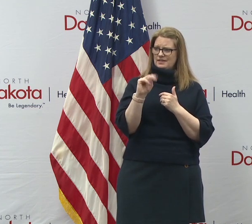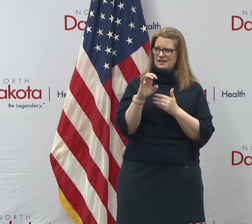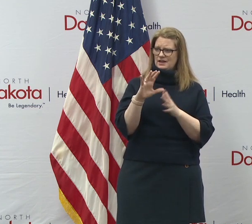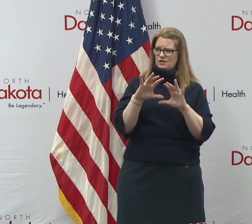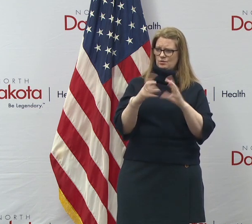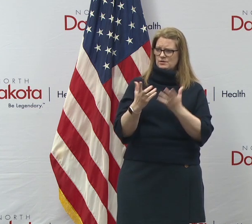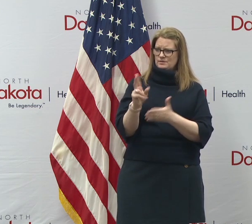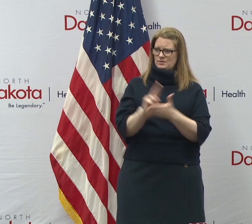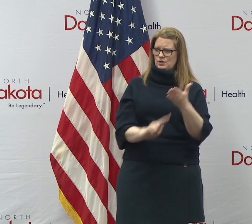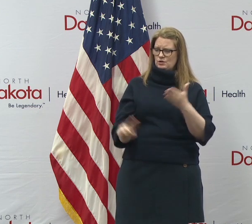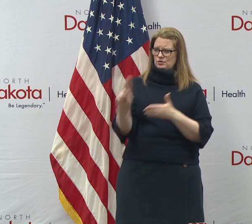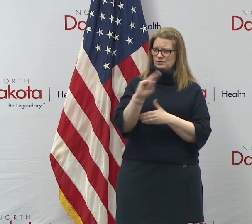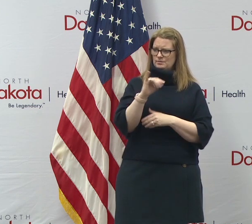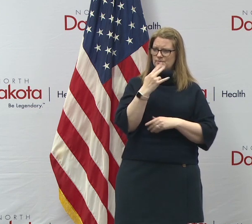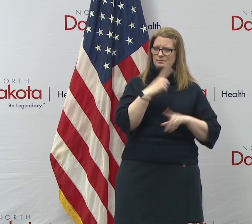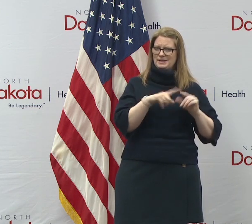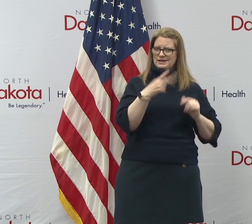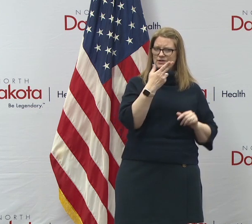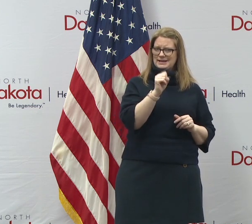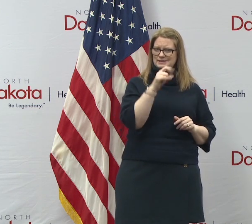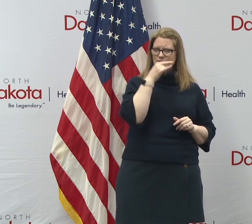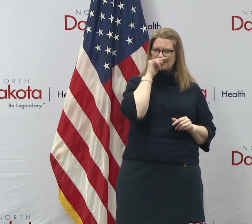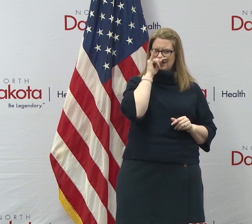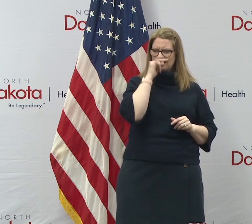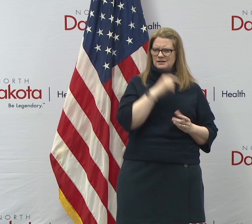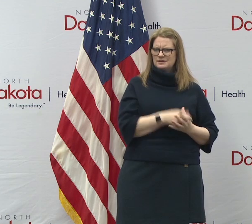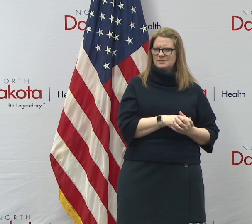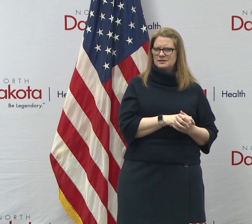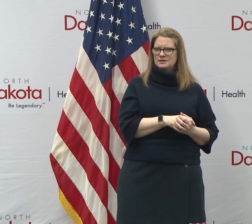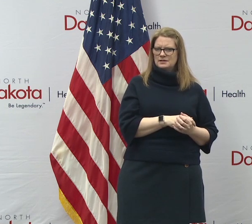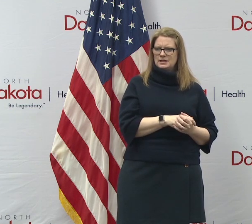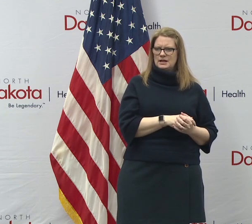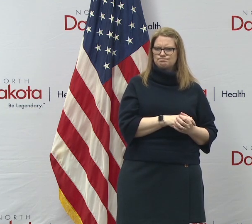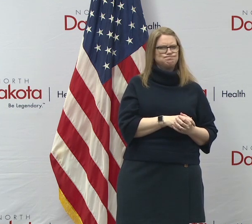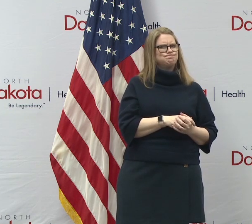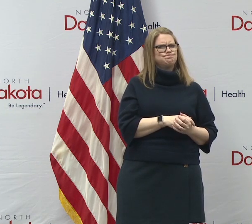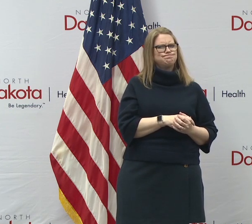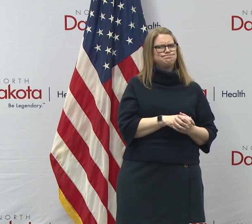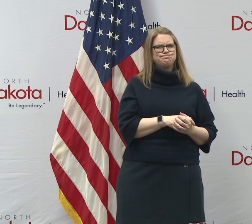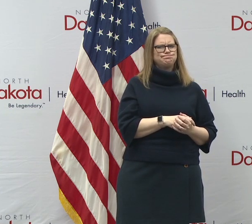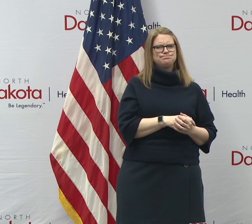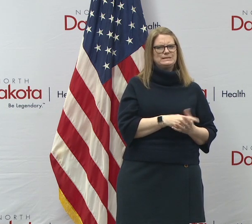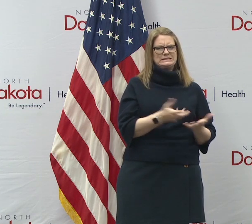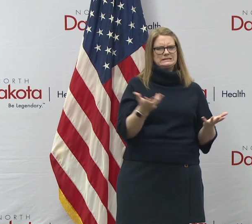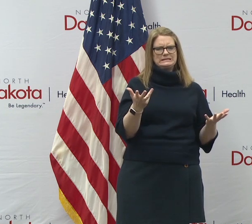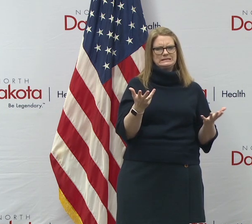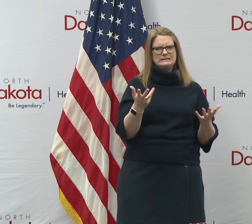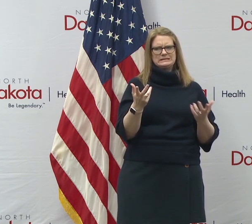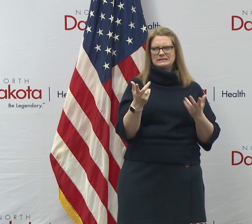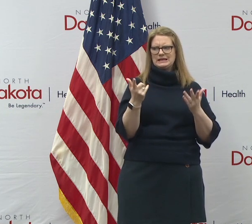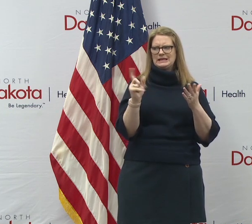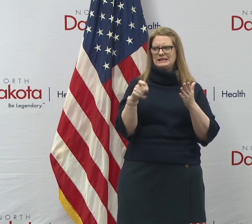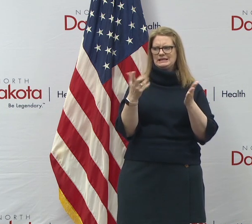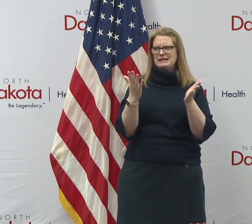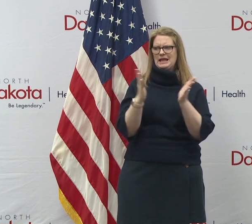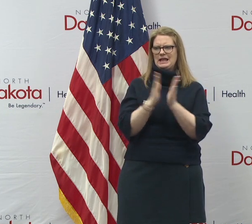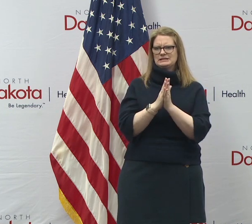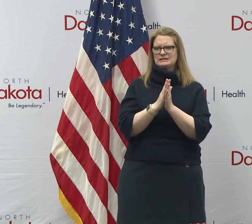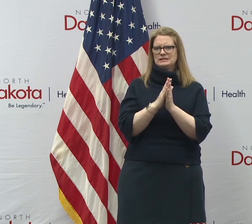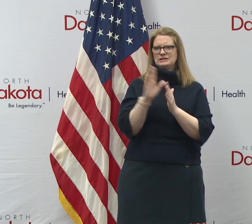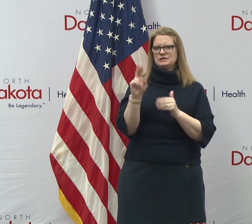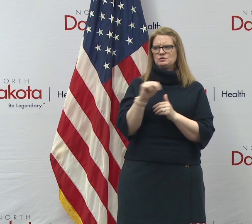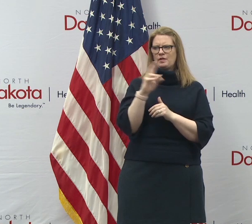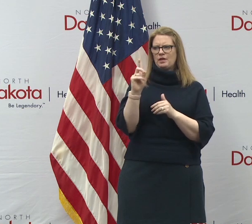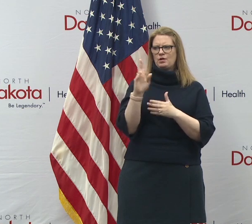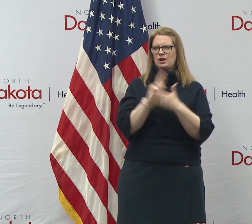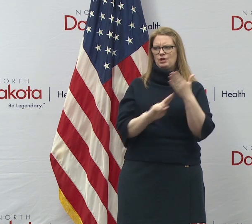university, but you're a high school kid? Uh, that one I'd have to kick back to our, uh, to our North Dakota